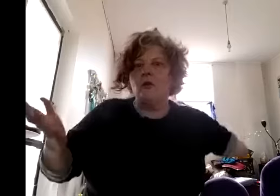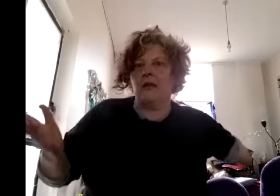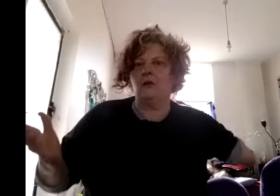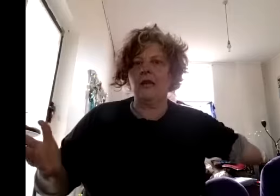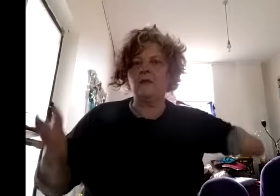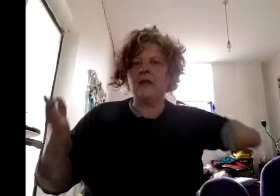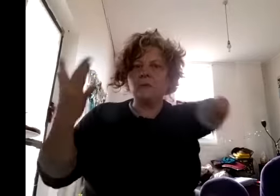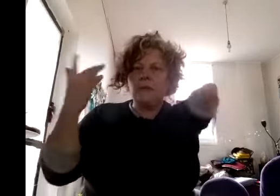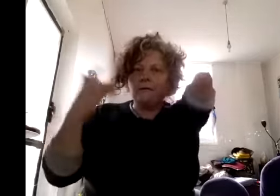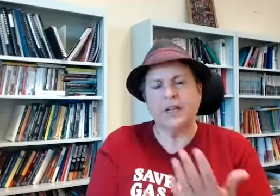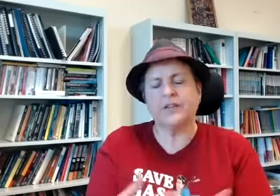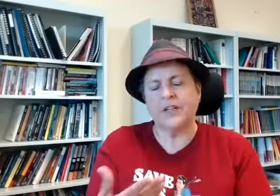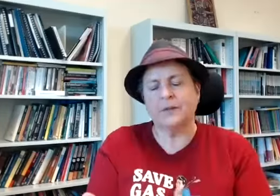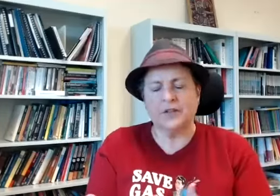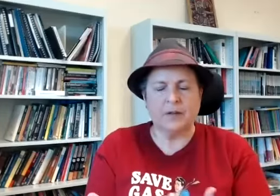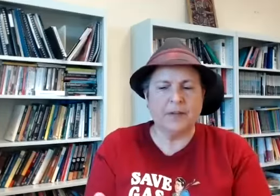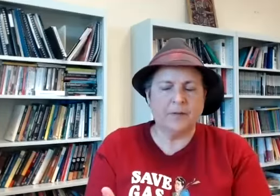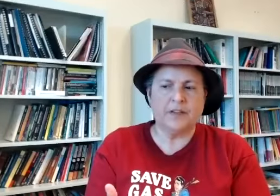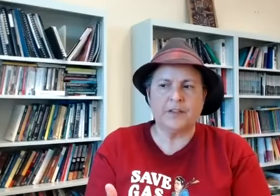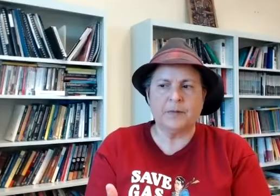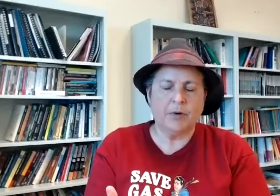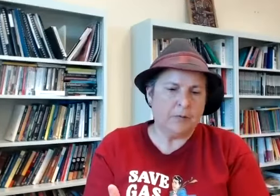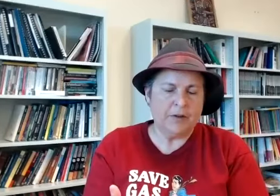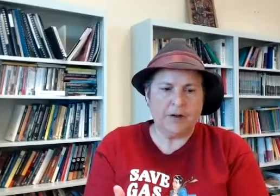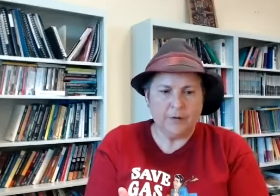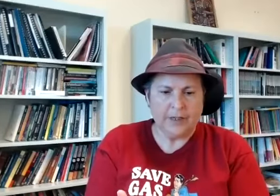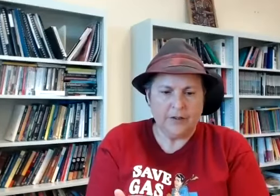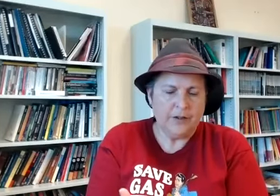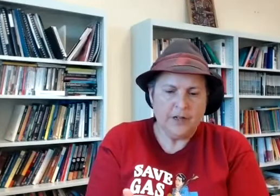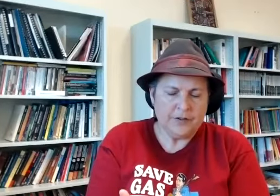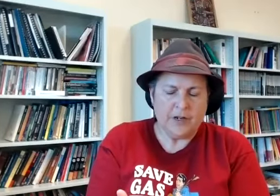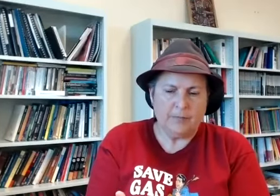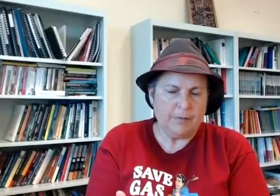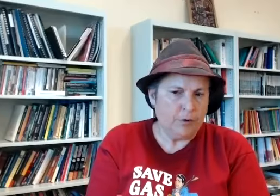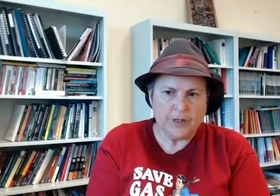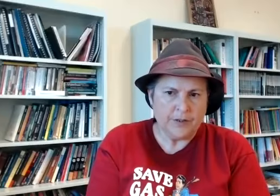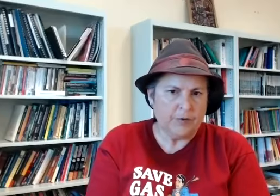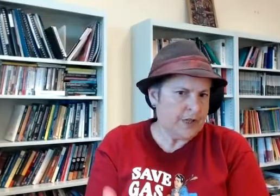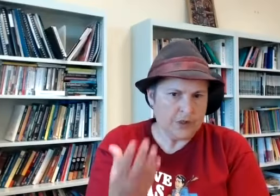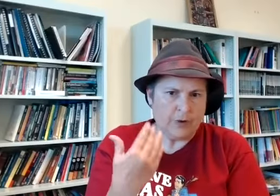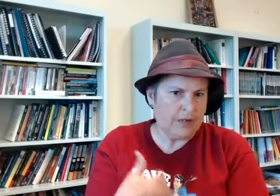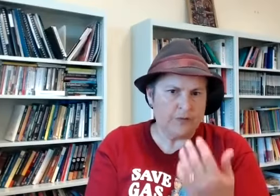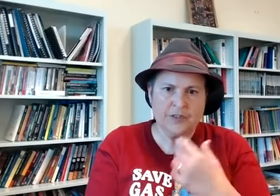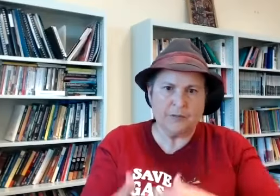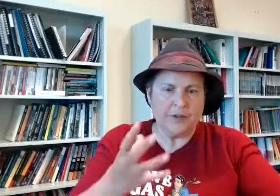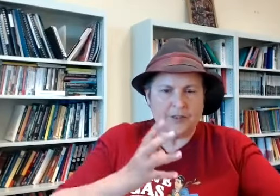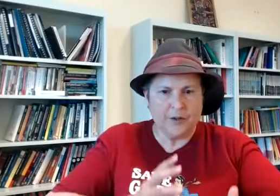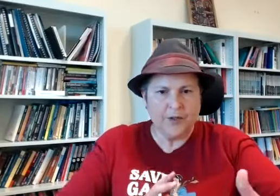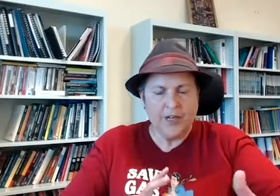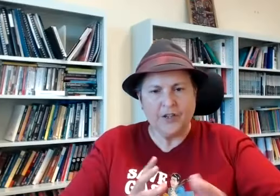and that makes sense because i mean the fact is i we're thoroughly in um embodied and we're saturated with disability so as you